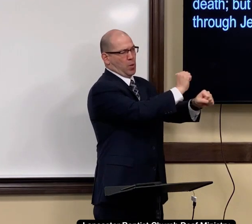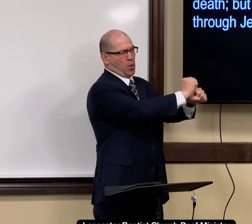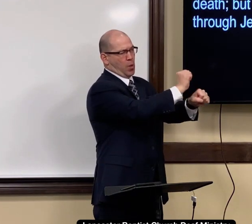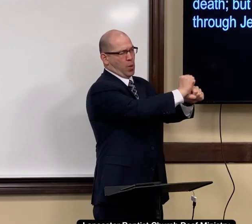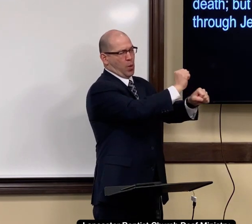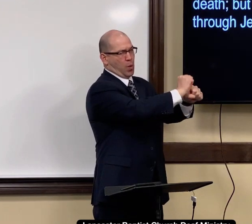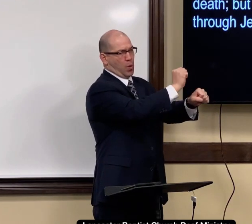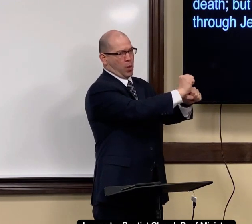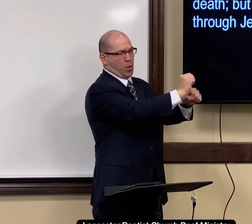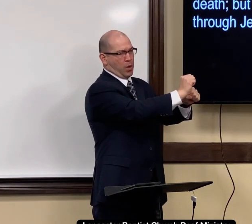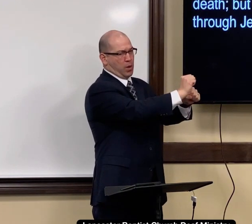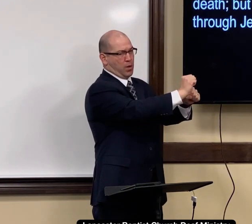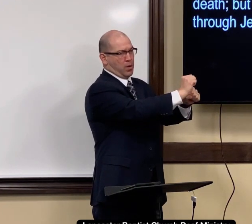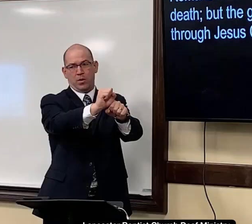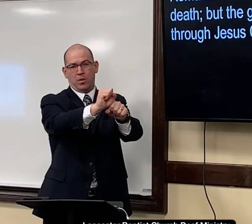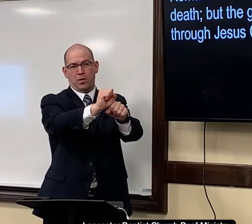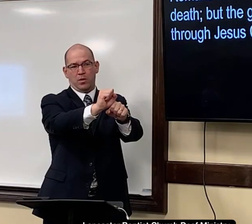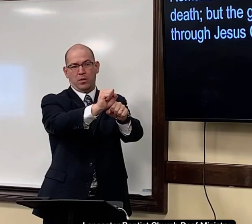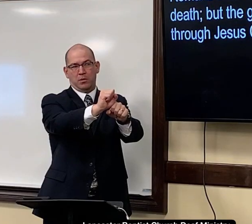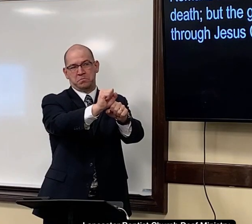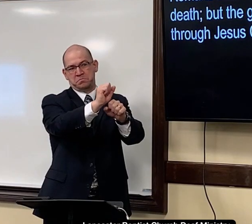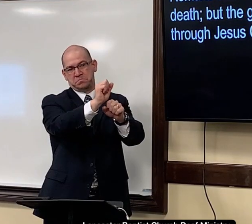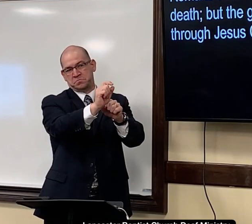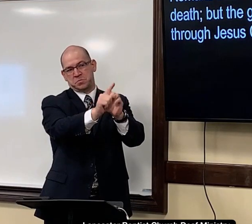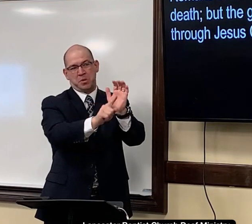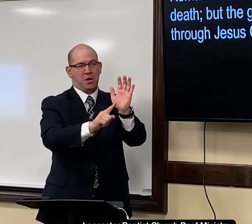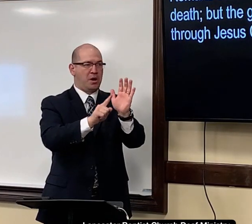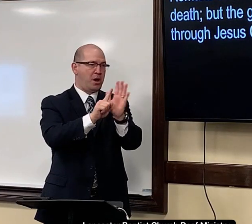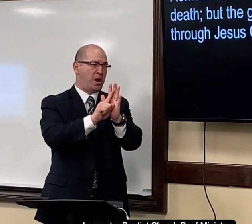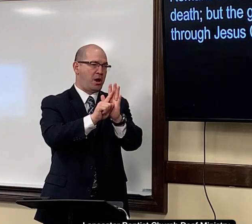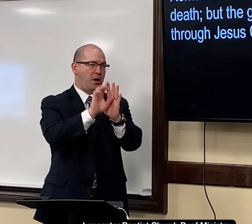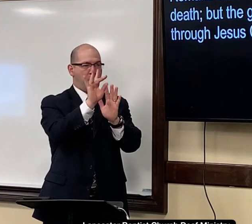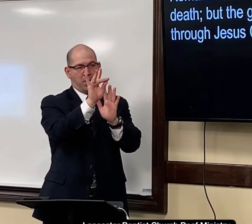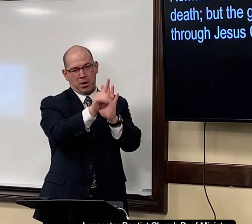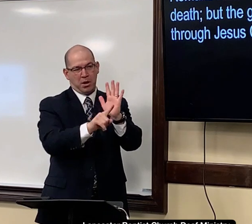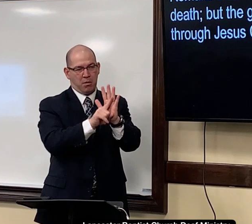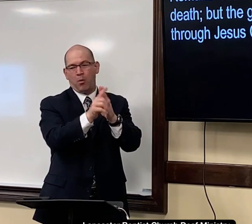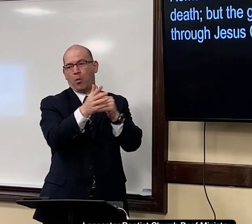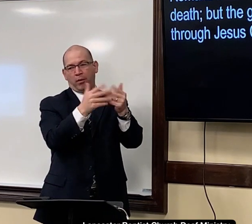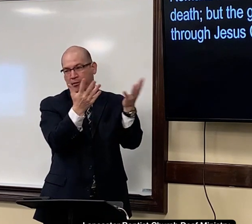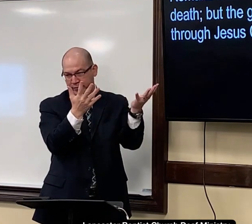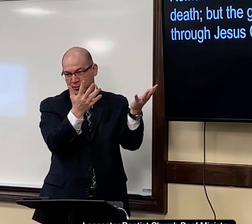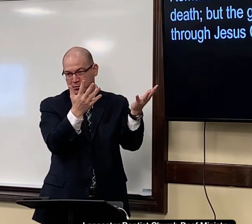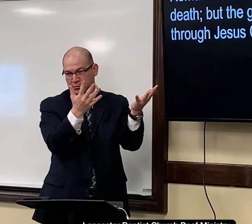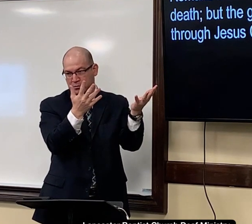So, they're working, you know, hour, eight hours, whatever.